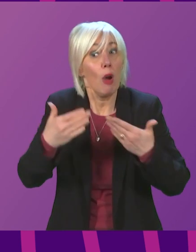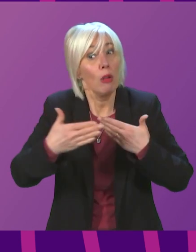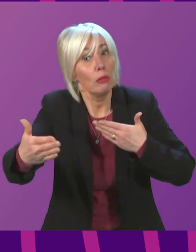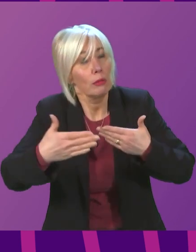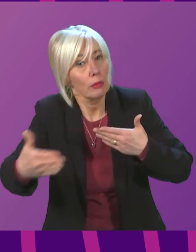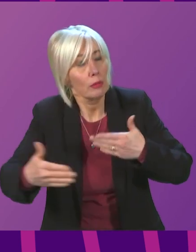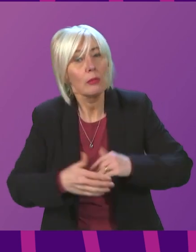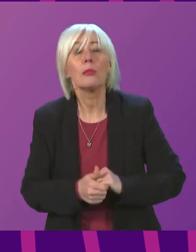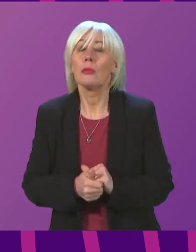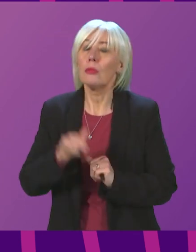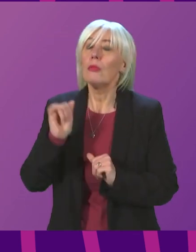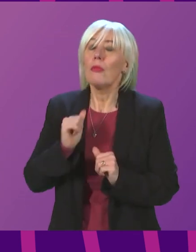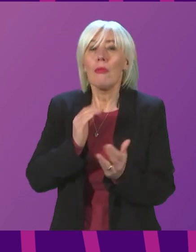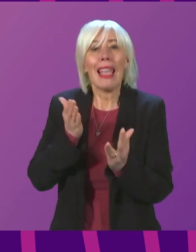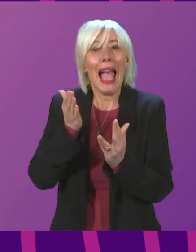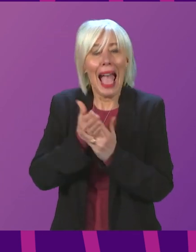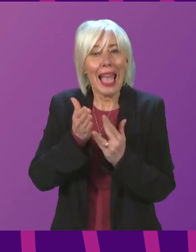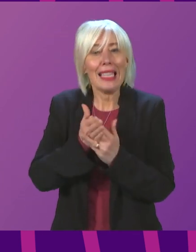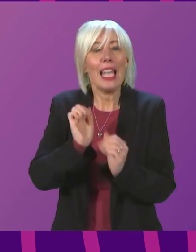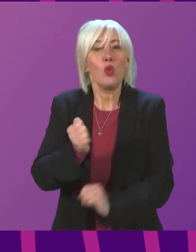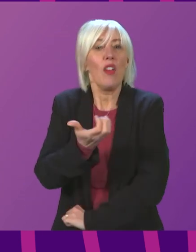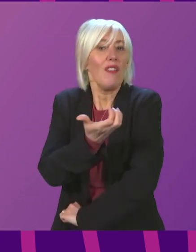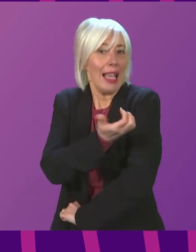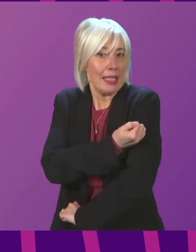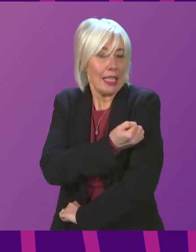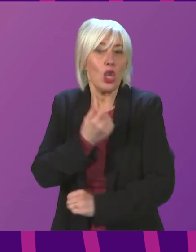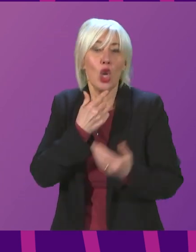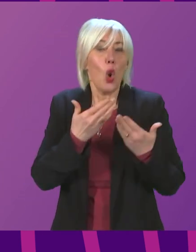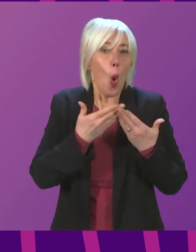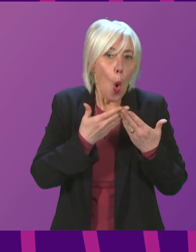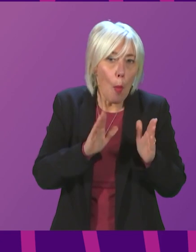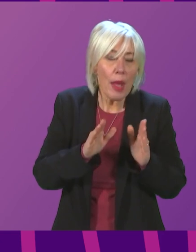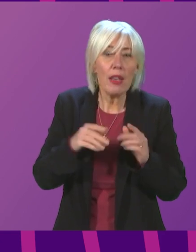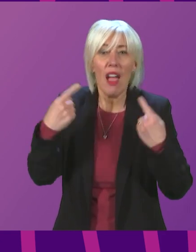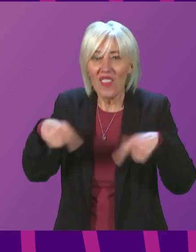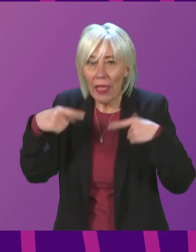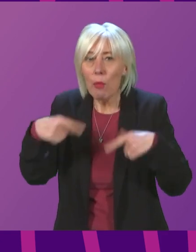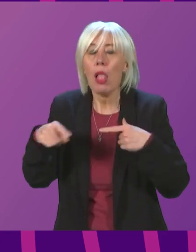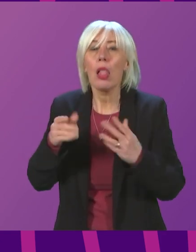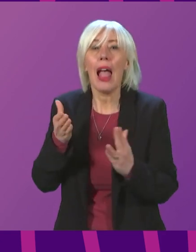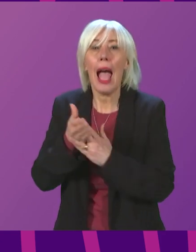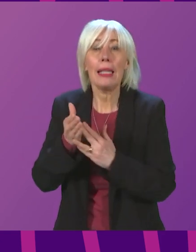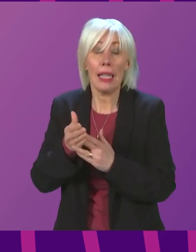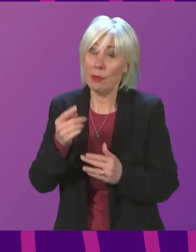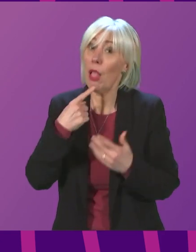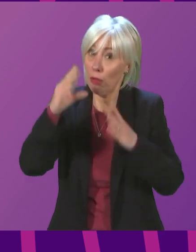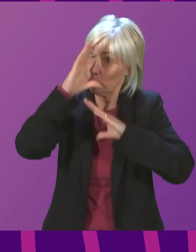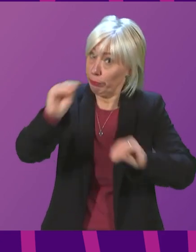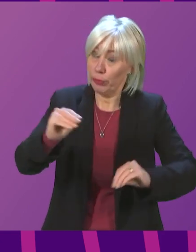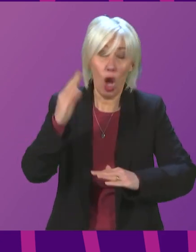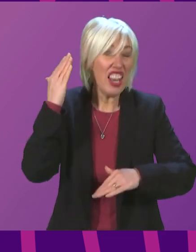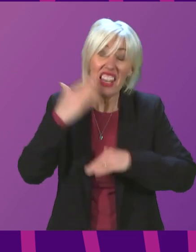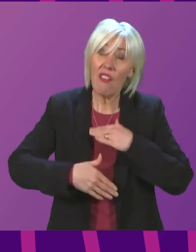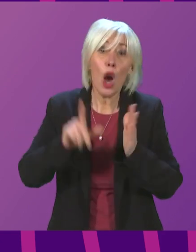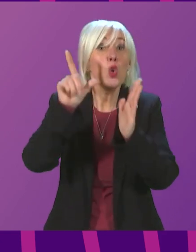will keep access to vaccination open and available and accessible. I absolutely give that assurance that we'll never be too late to get this vaccination.